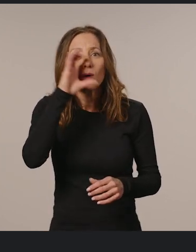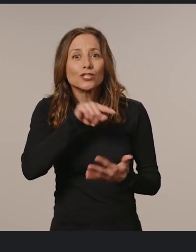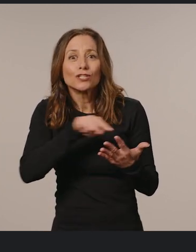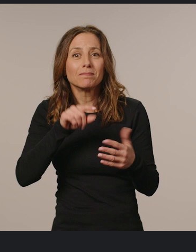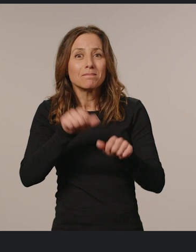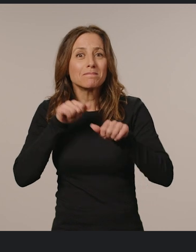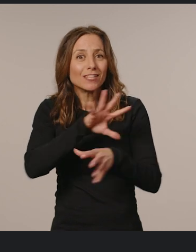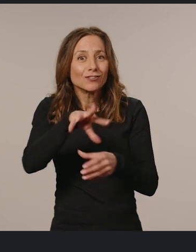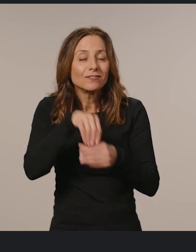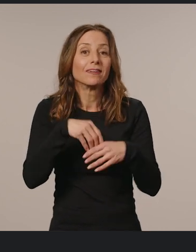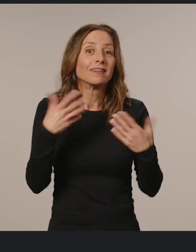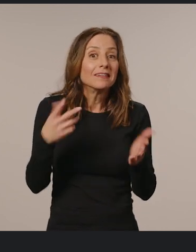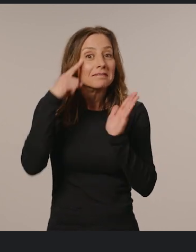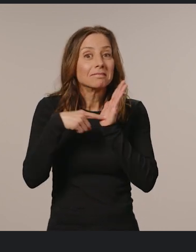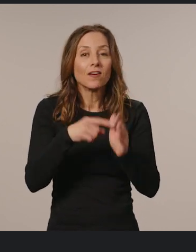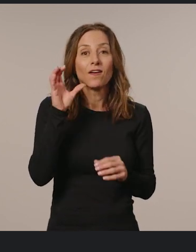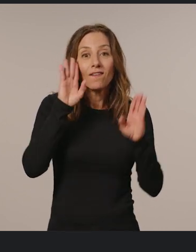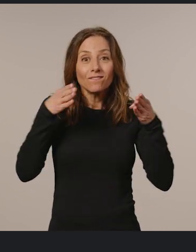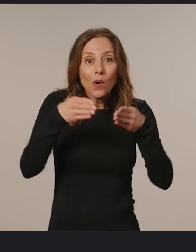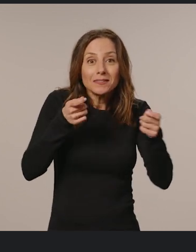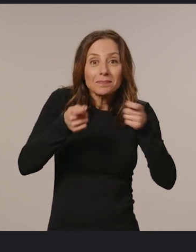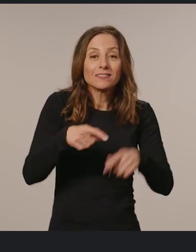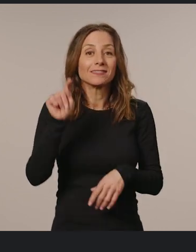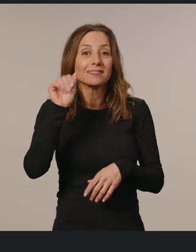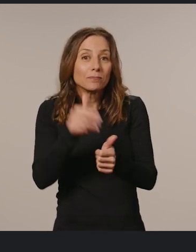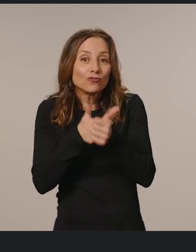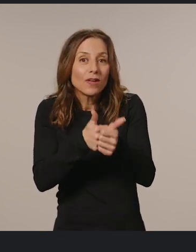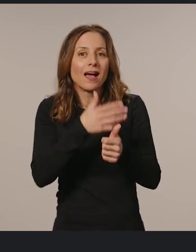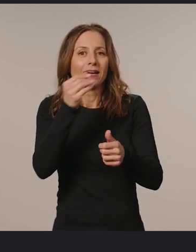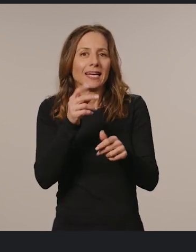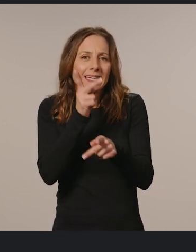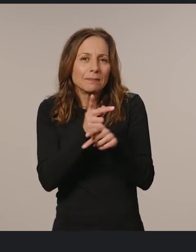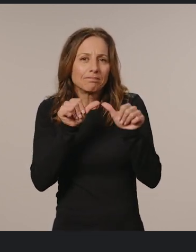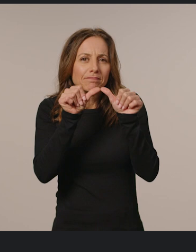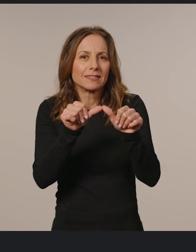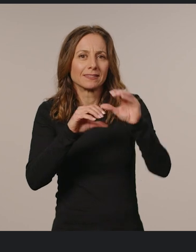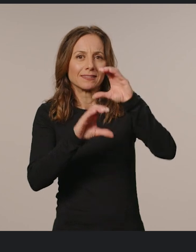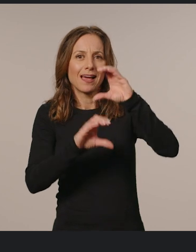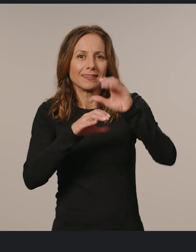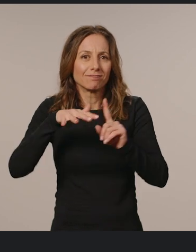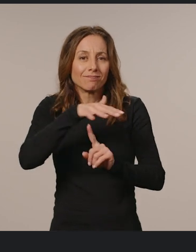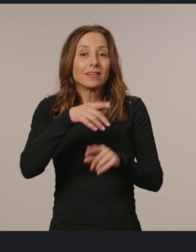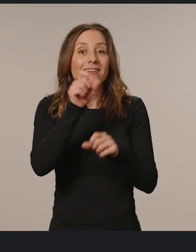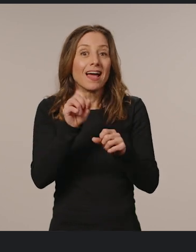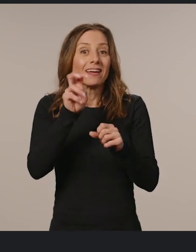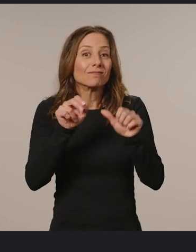magic, such as focus management, tab tracking, keeping stuck in context. You can even have a dialogue